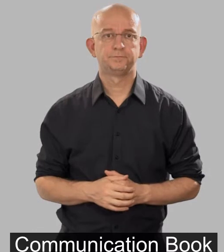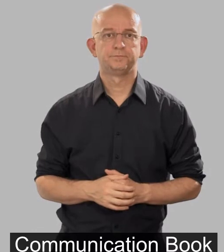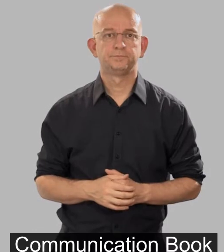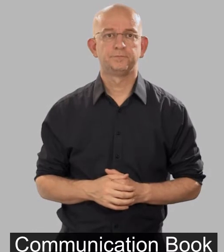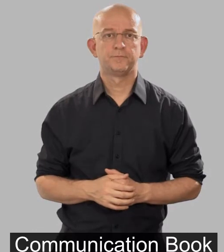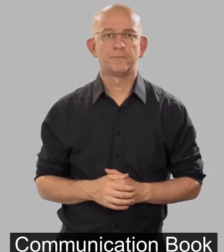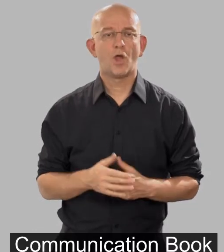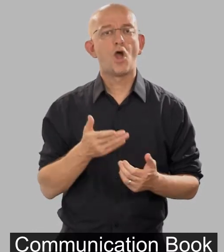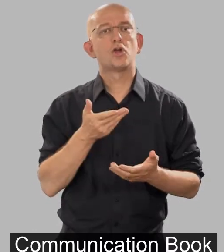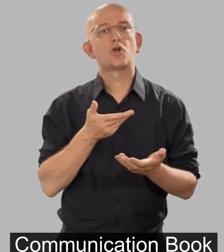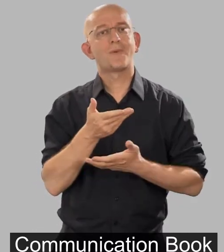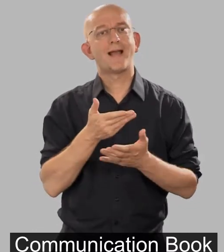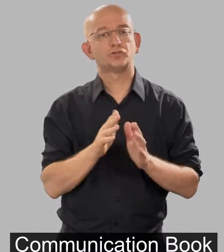Communication book.